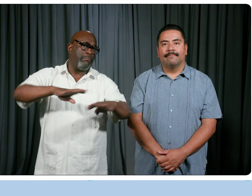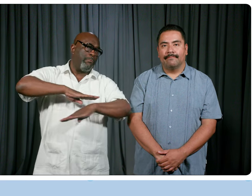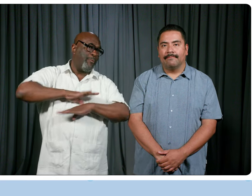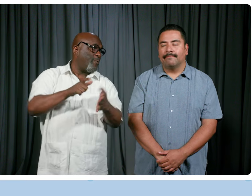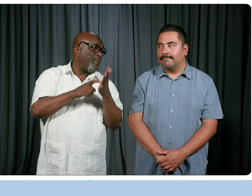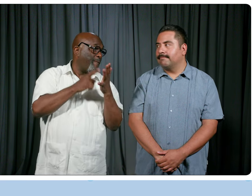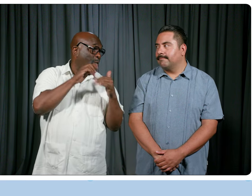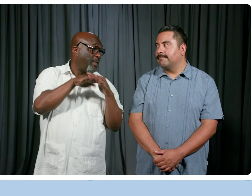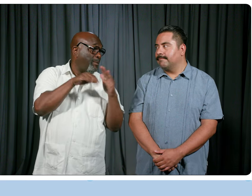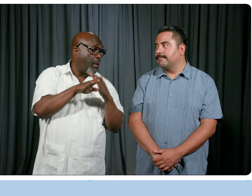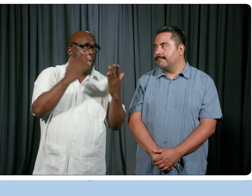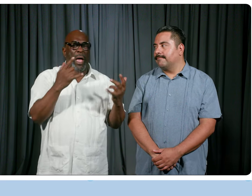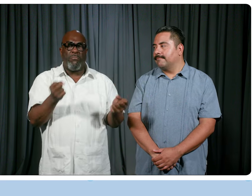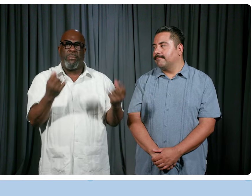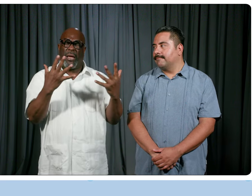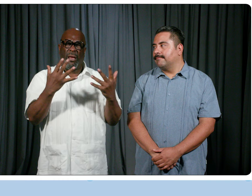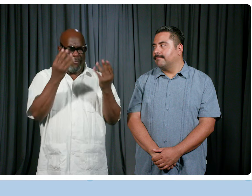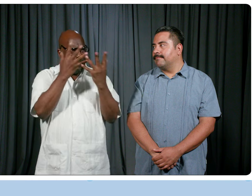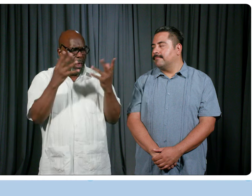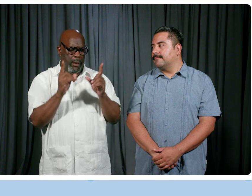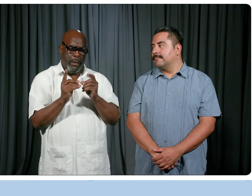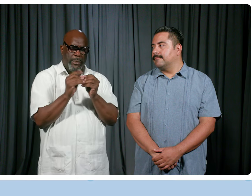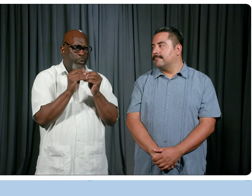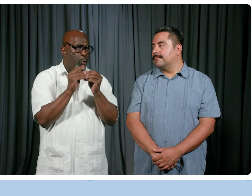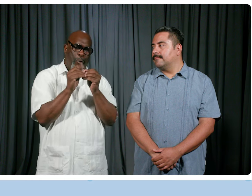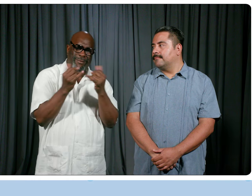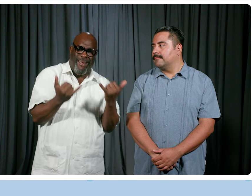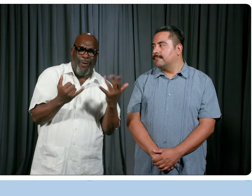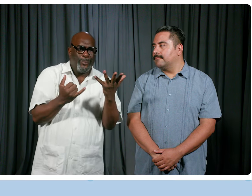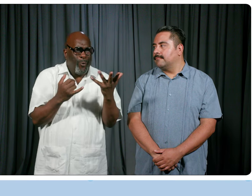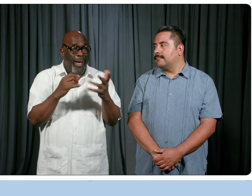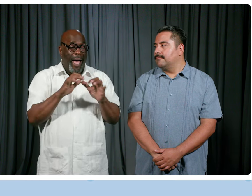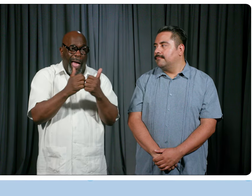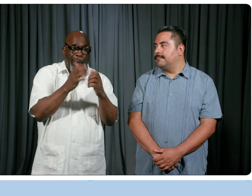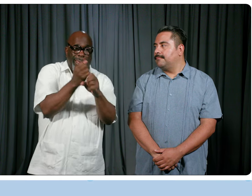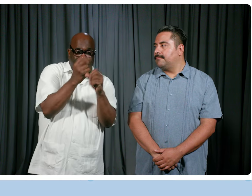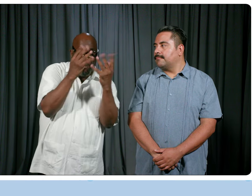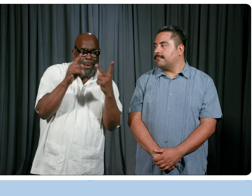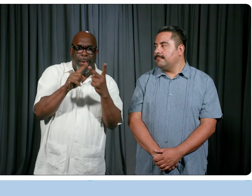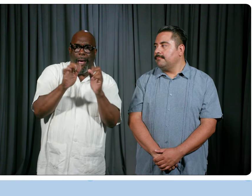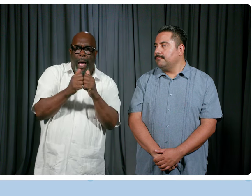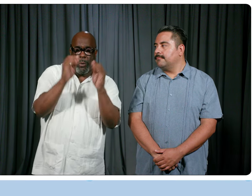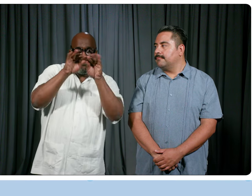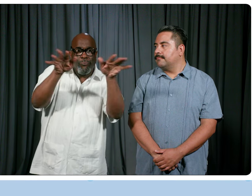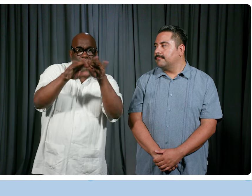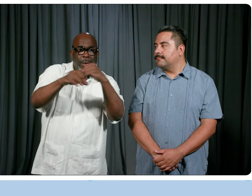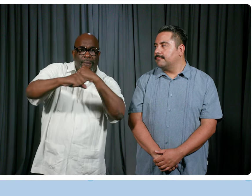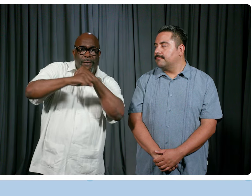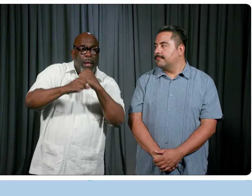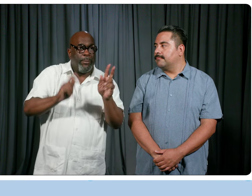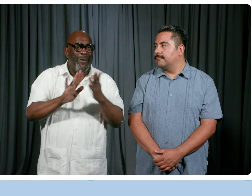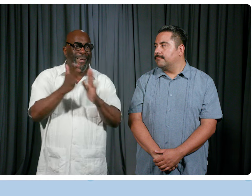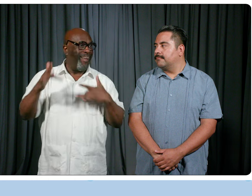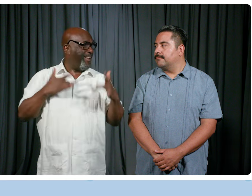of course, because so much now is digital and so much is about how we communicate about the convention and how we get people excited about the convention and such and what the